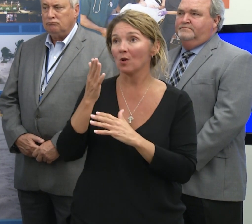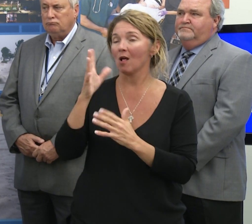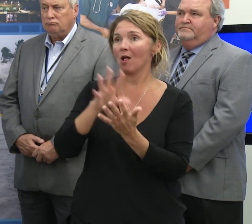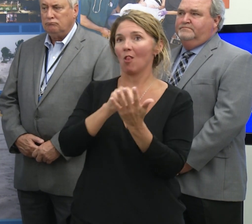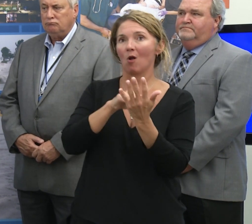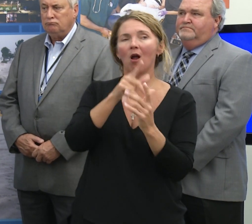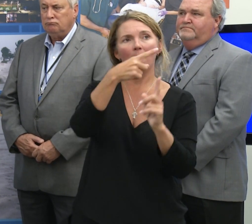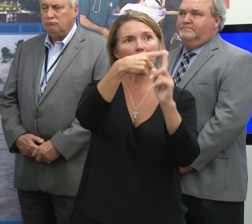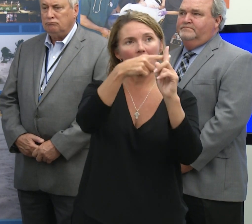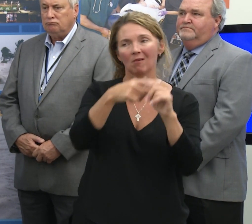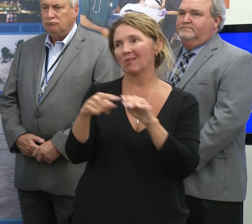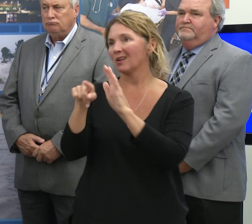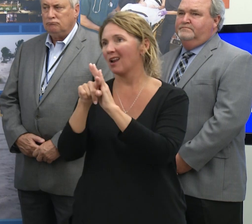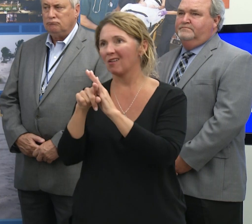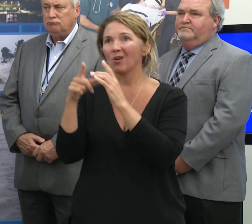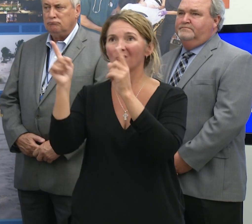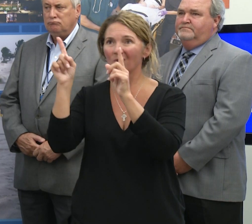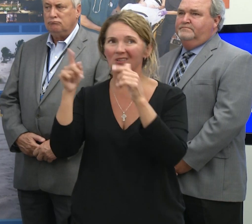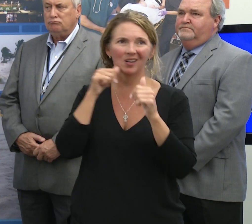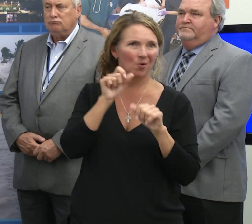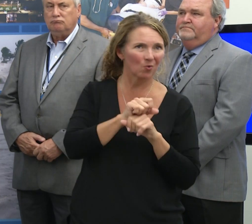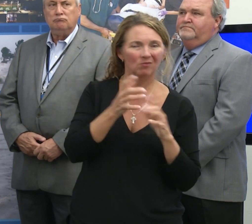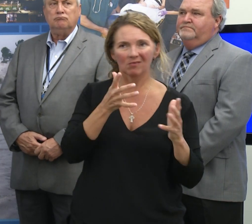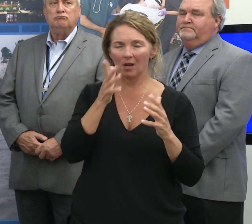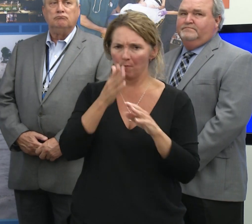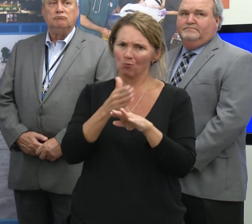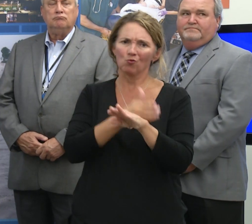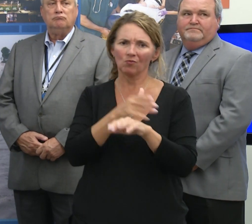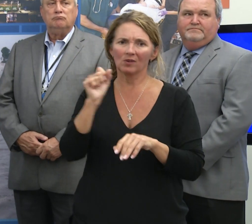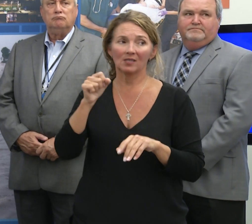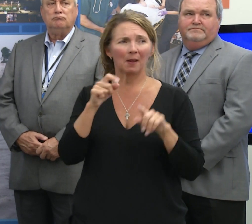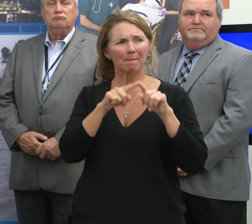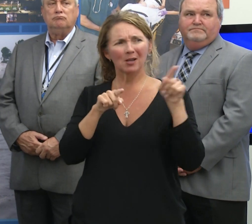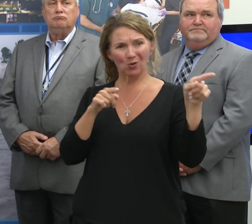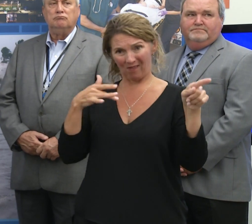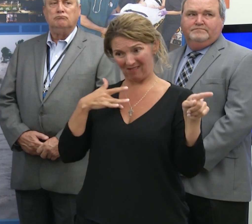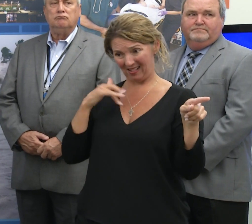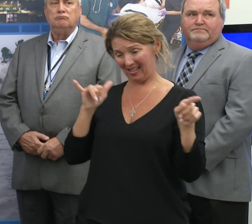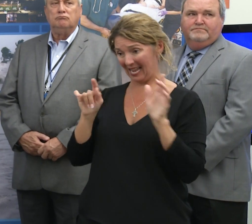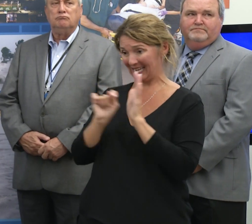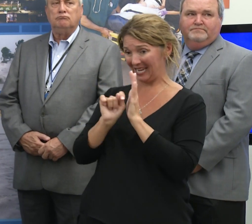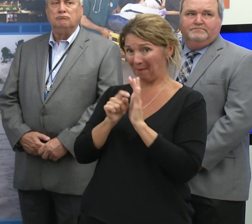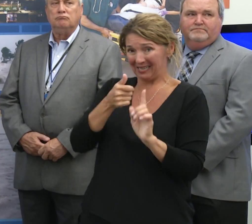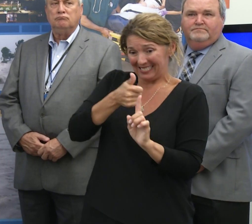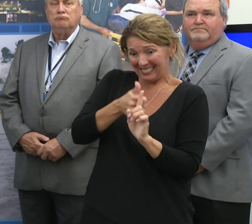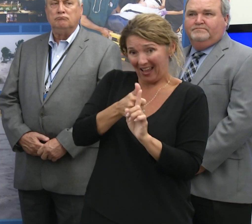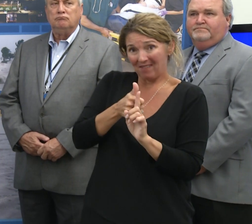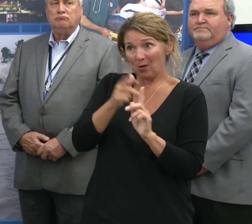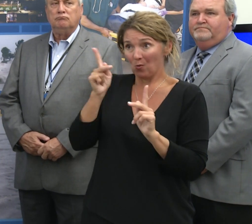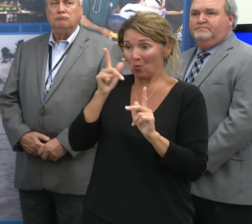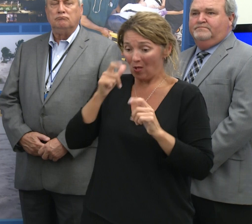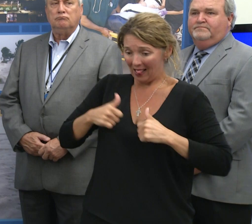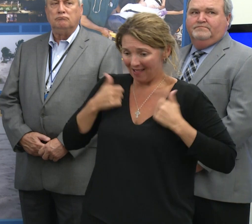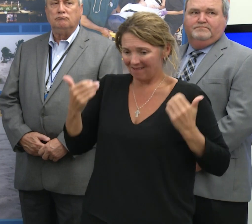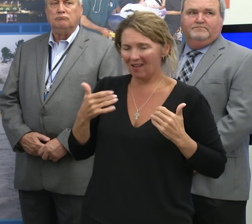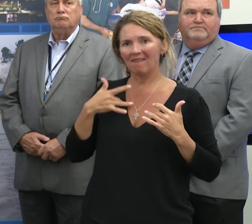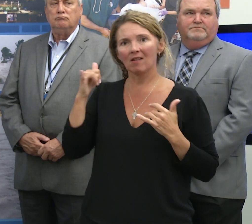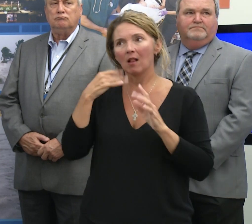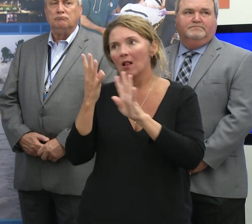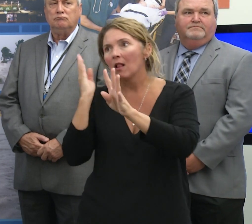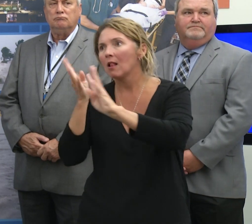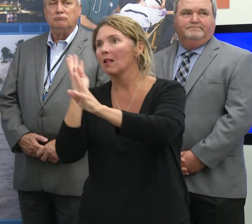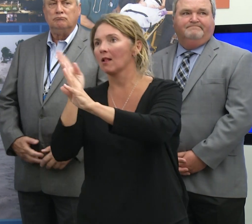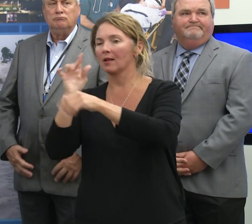learn what works and what doesn't work, and we've improved it immensely. Yeah. Did you think that the rest of the better prepare this year for you? Is there a long